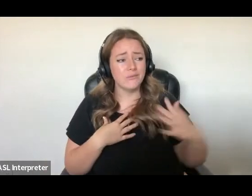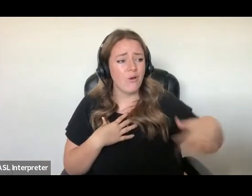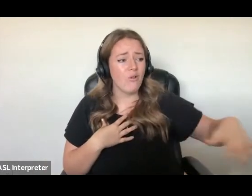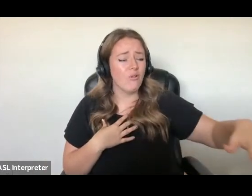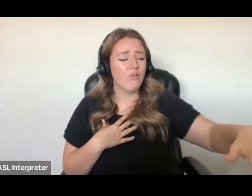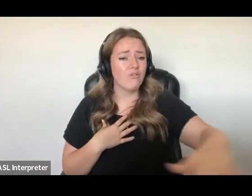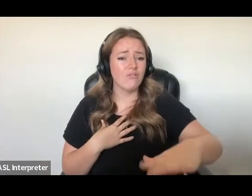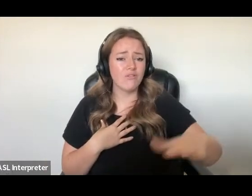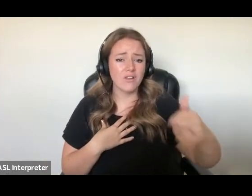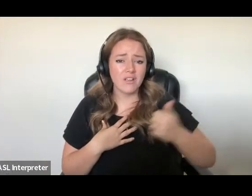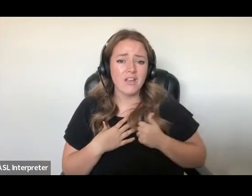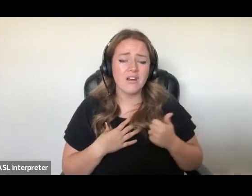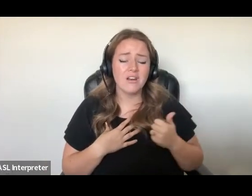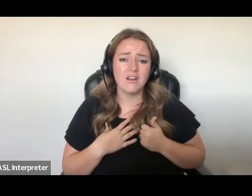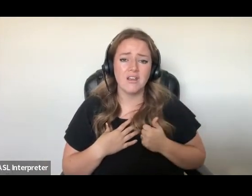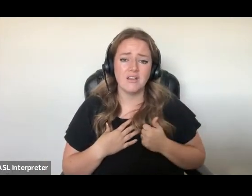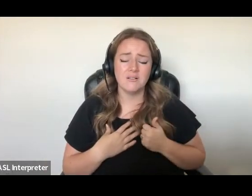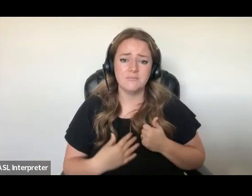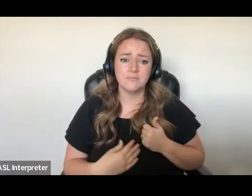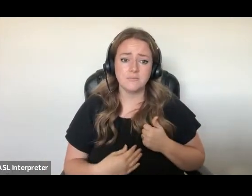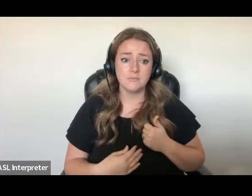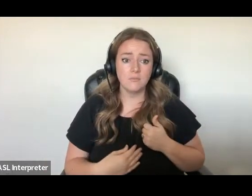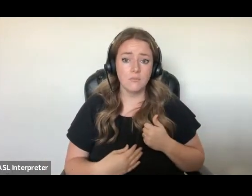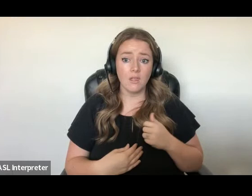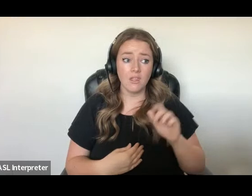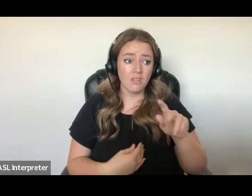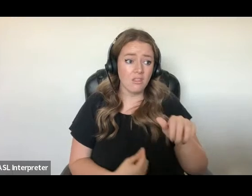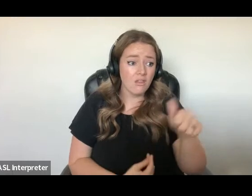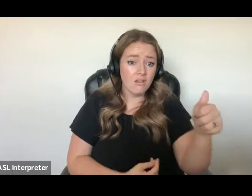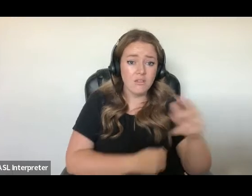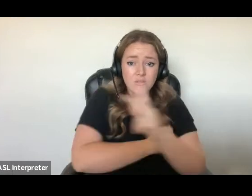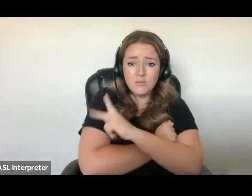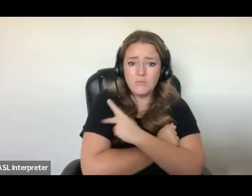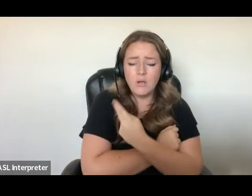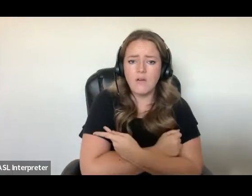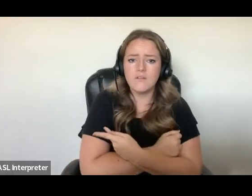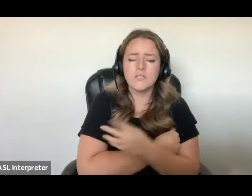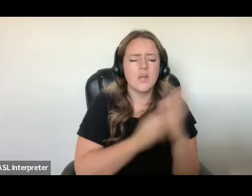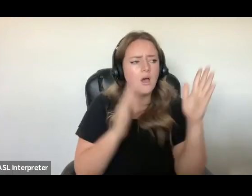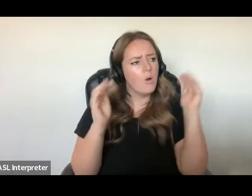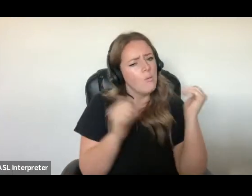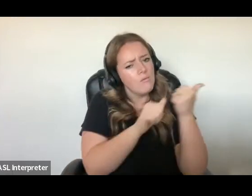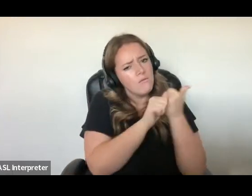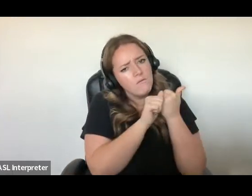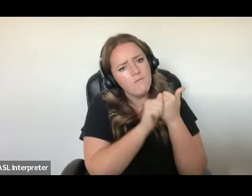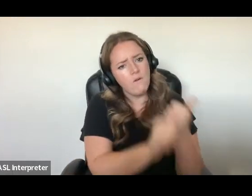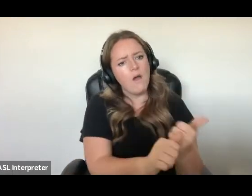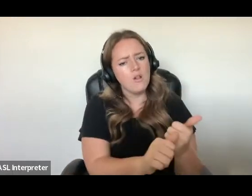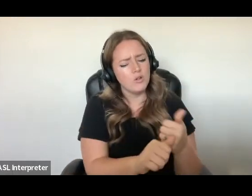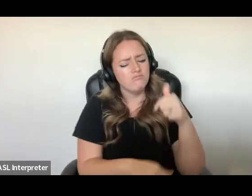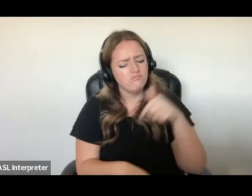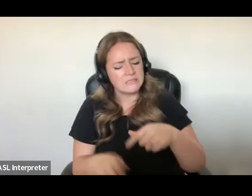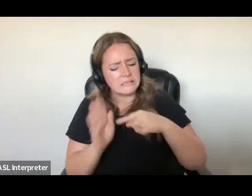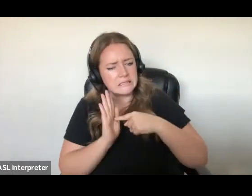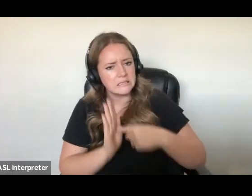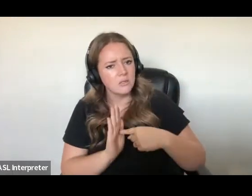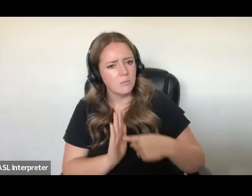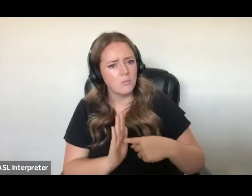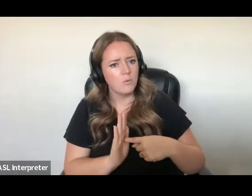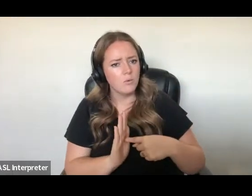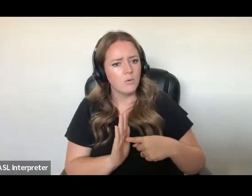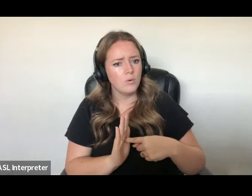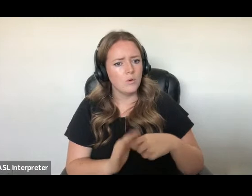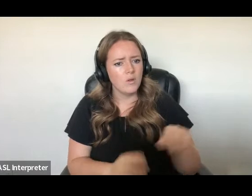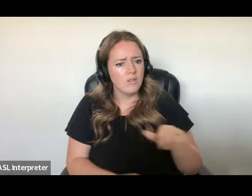I hope that other provinces will follow BC's example, and that other people coming to this